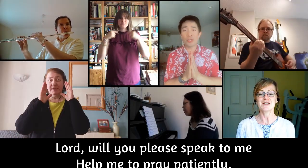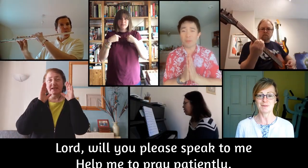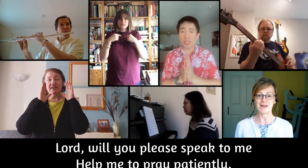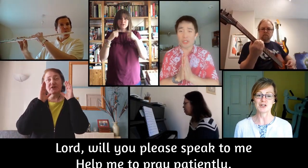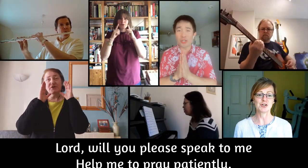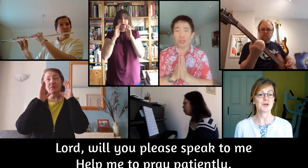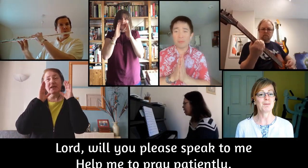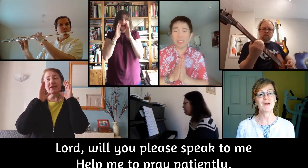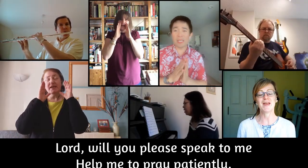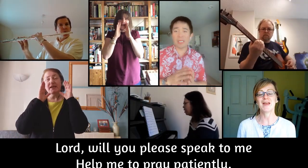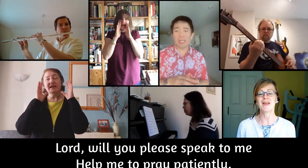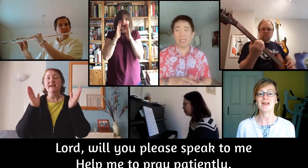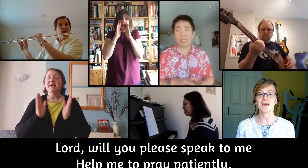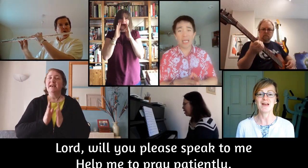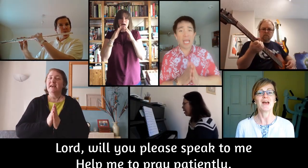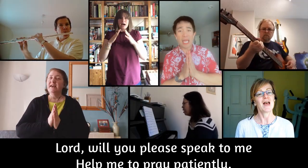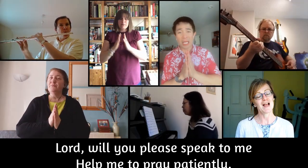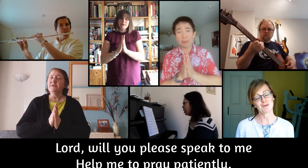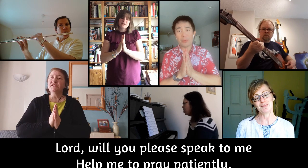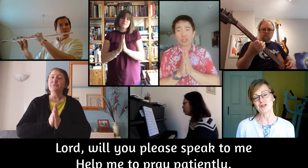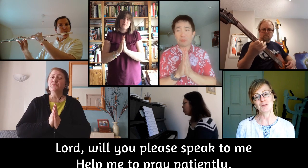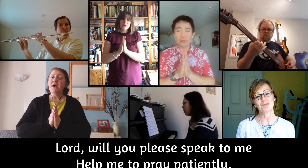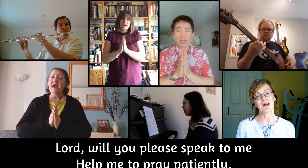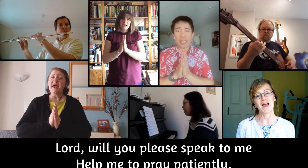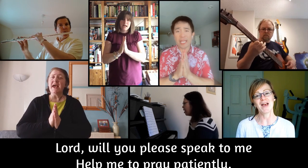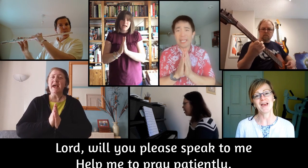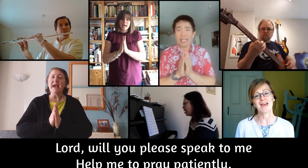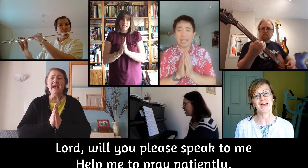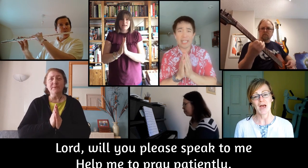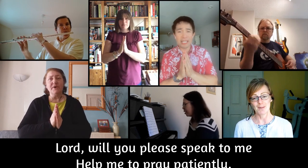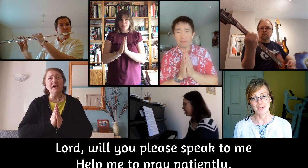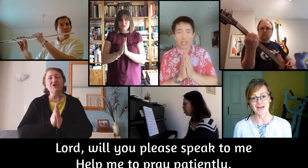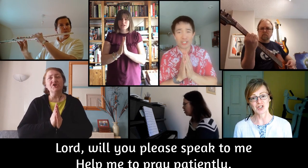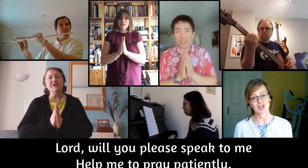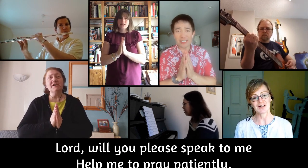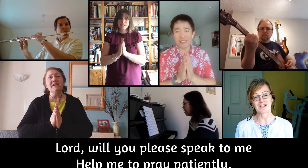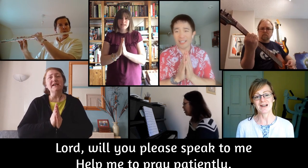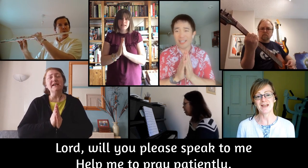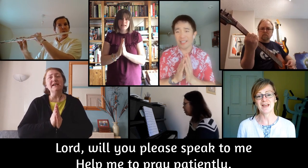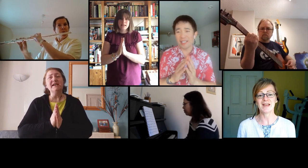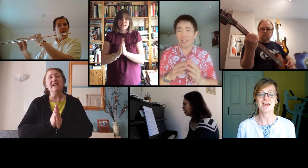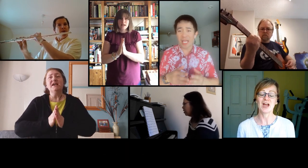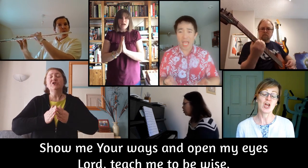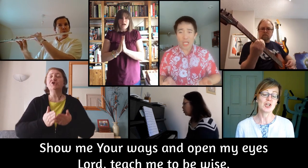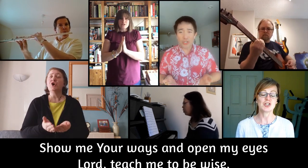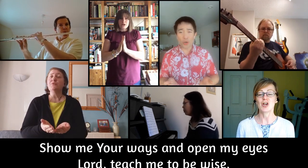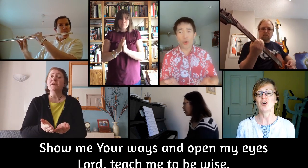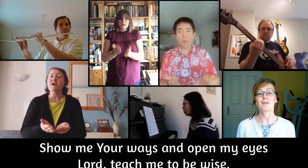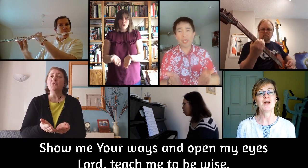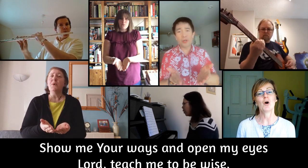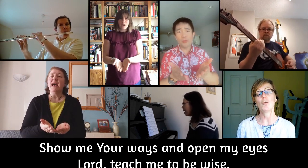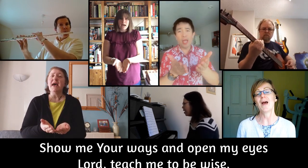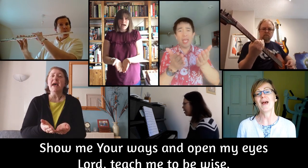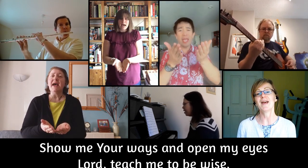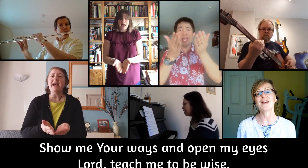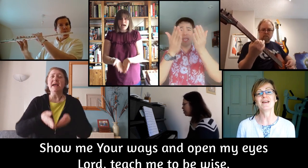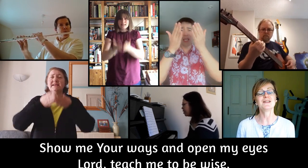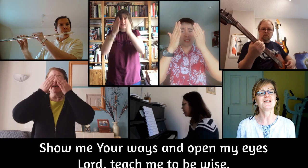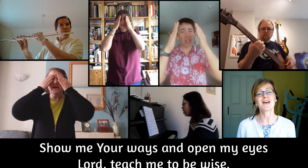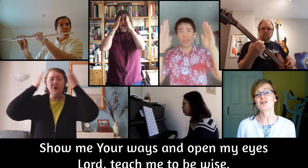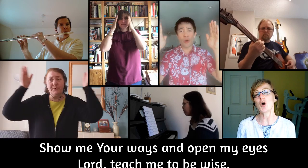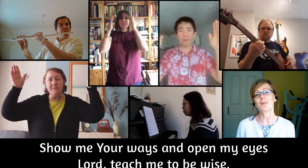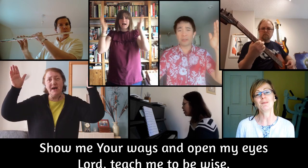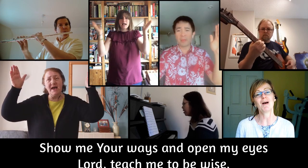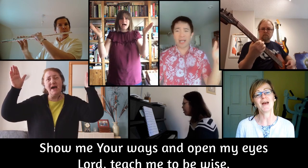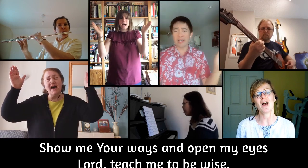speak to me? Help me to pray patiently. Show me your ways